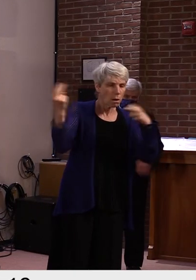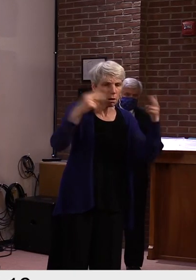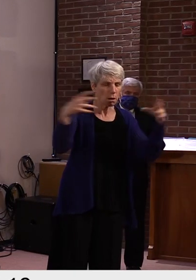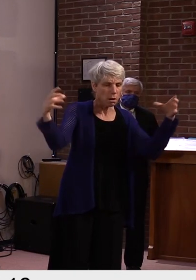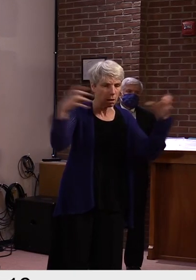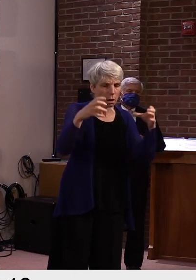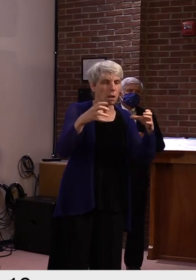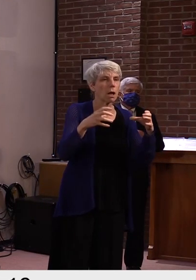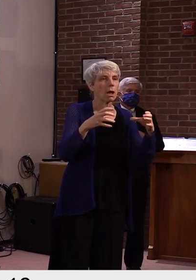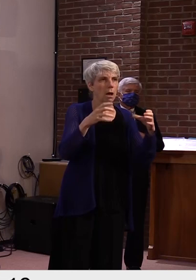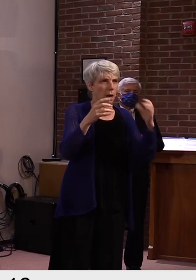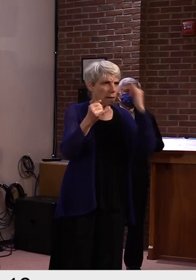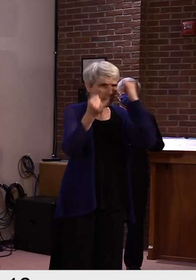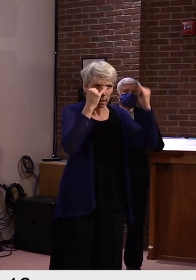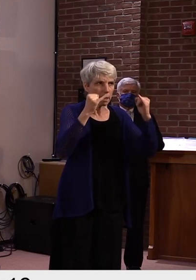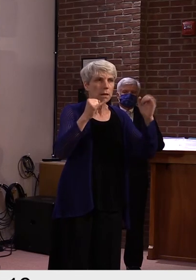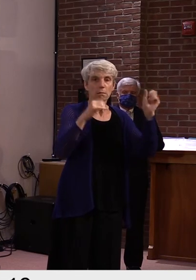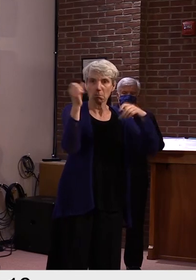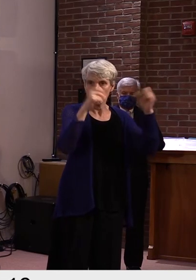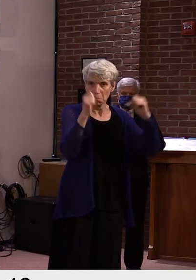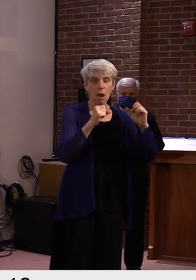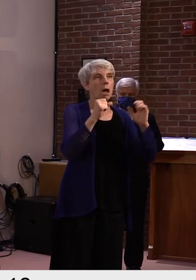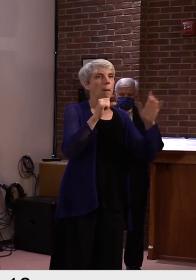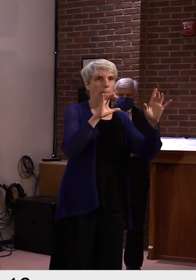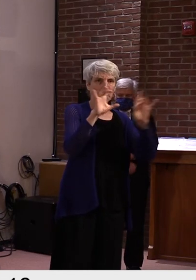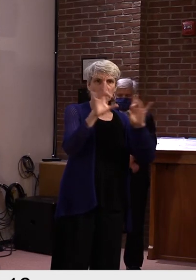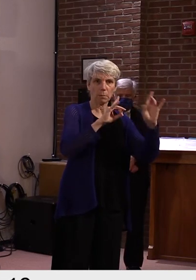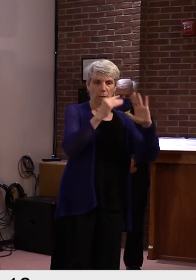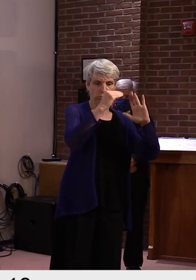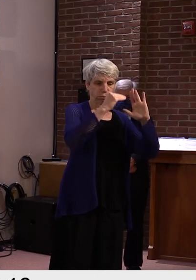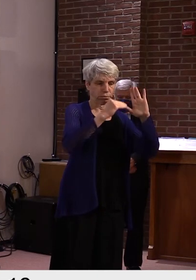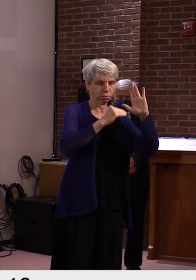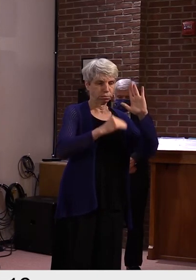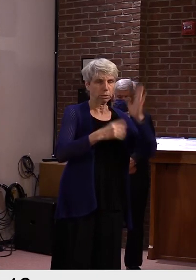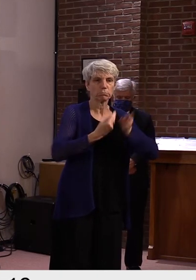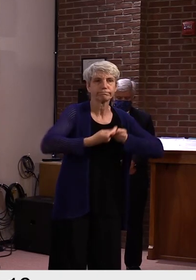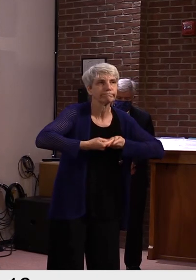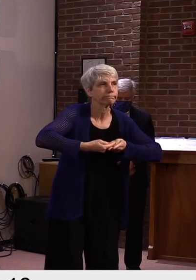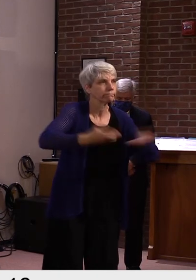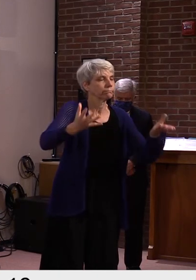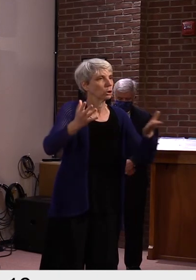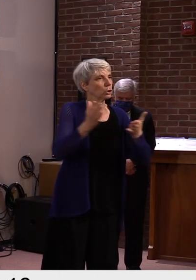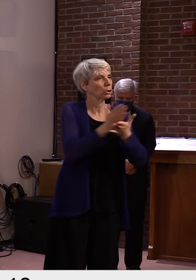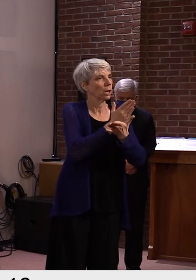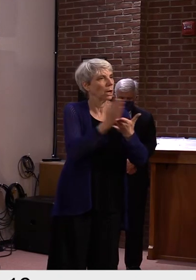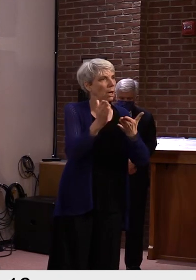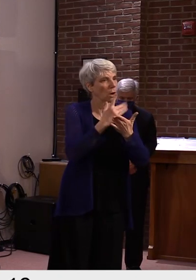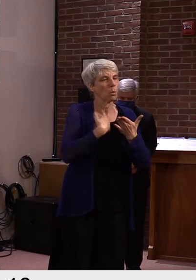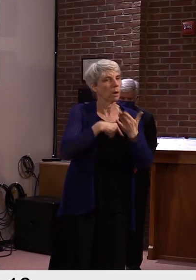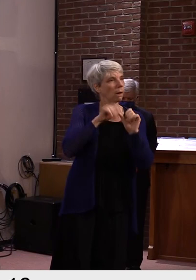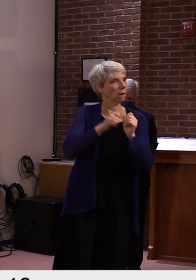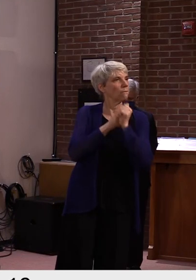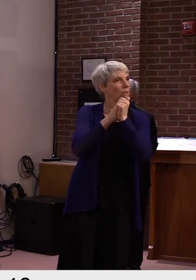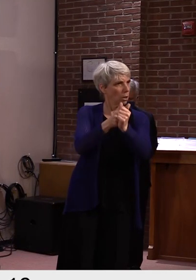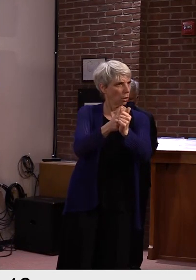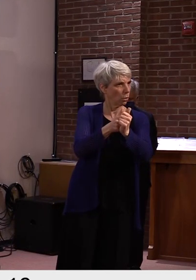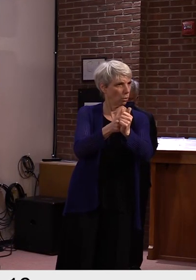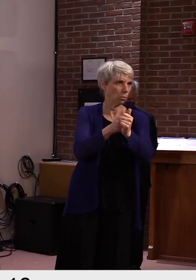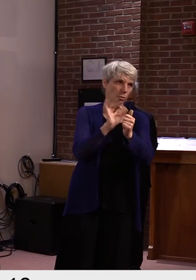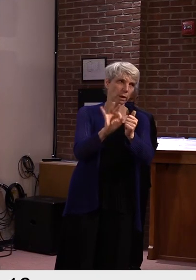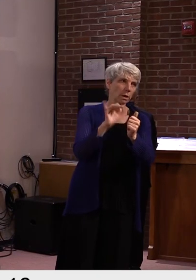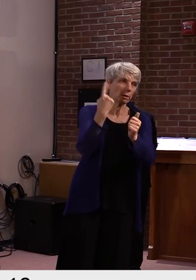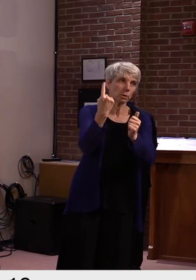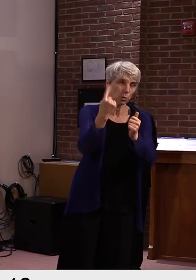chiefs and deputies and our staff and teams to actually use. And then I would also just,